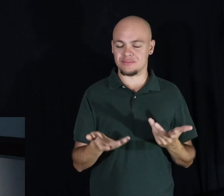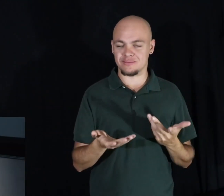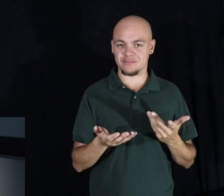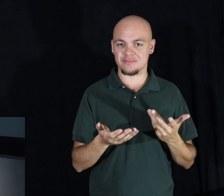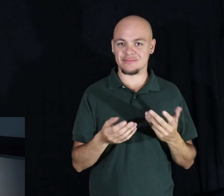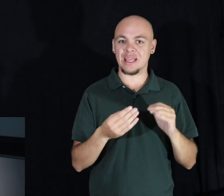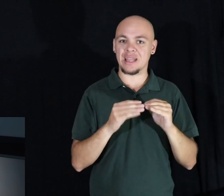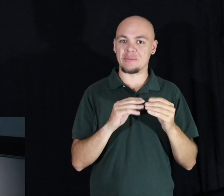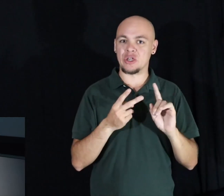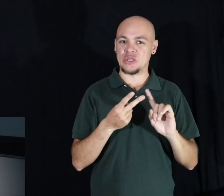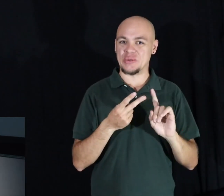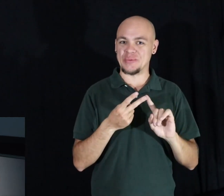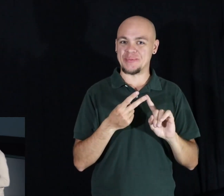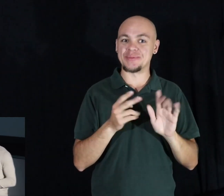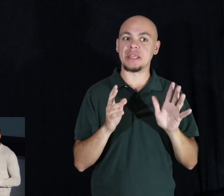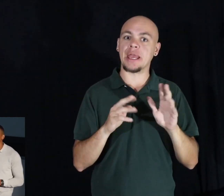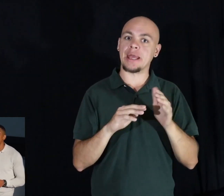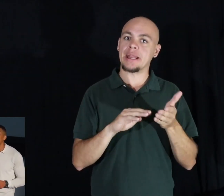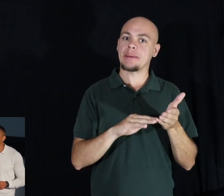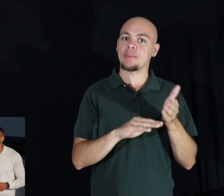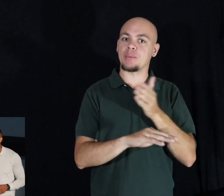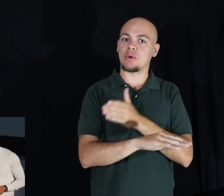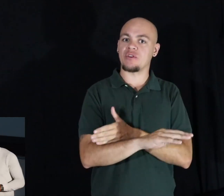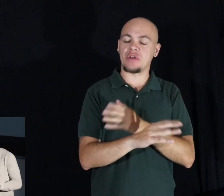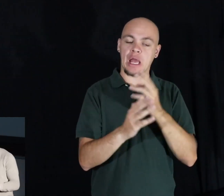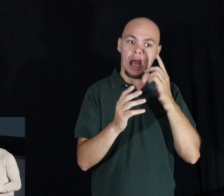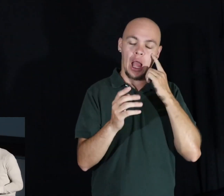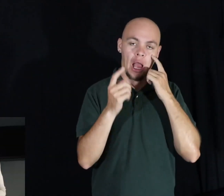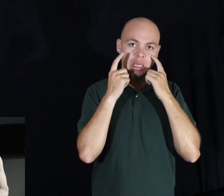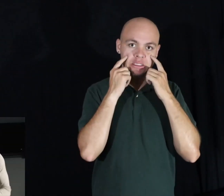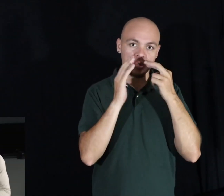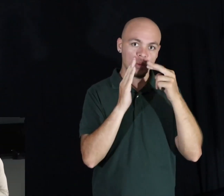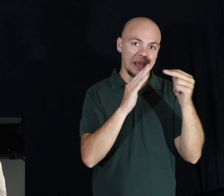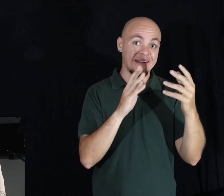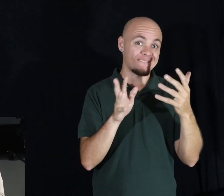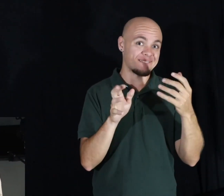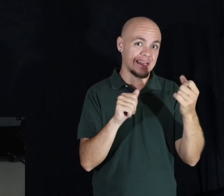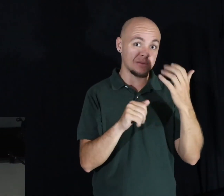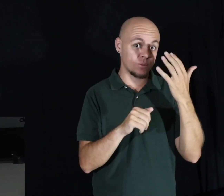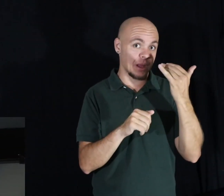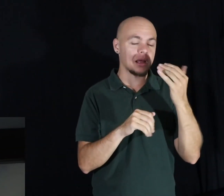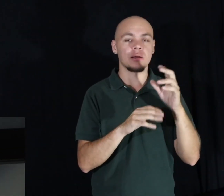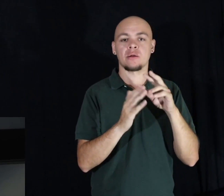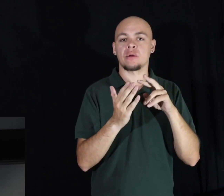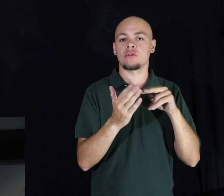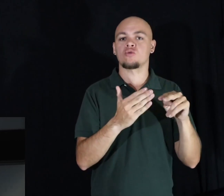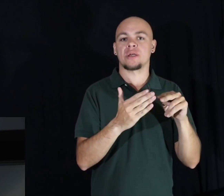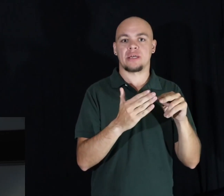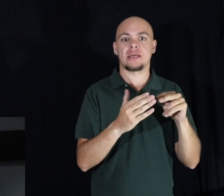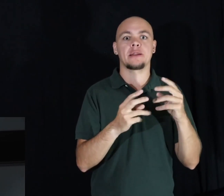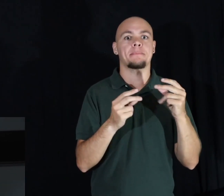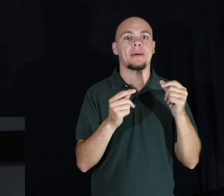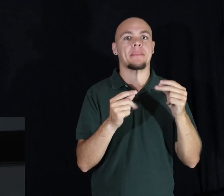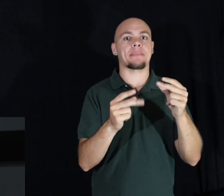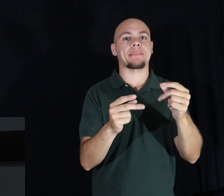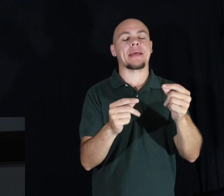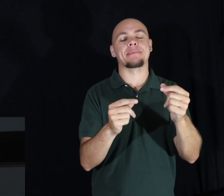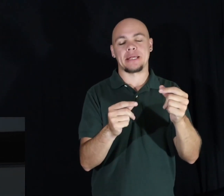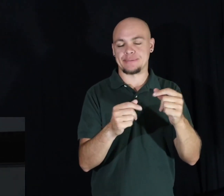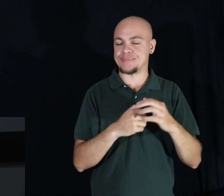it increases and encourages our eyes to read faster because we're forced to read an accelerated rate.